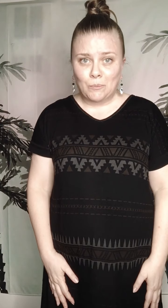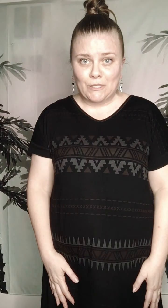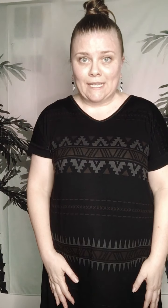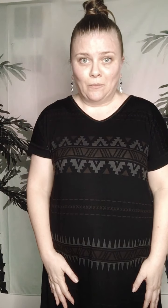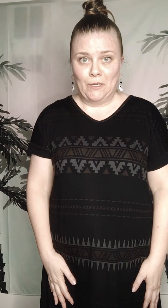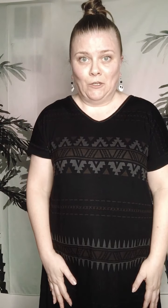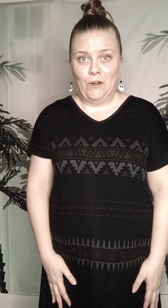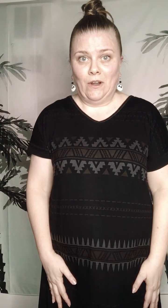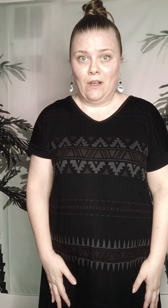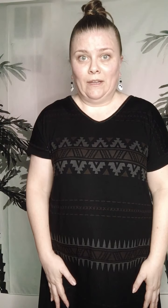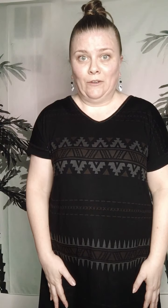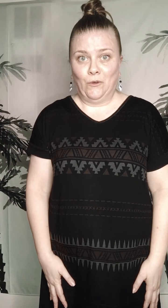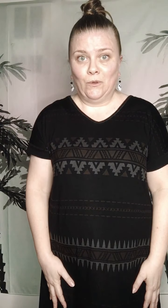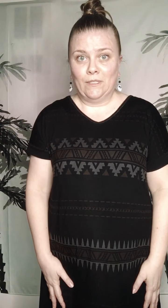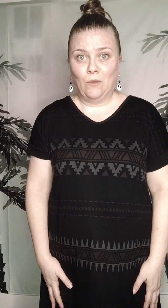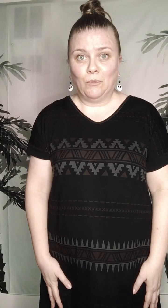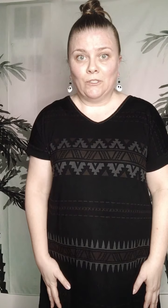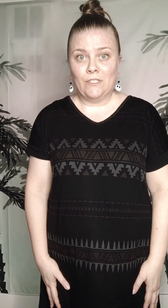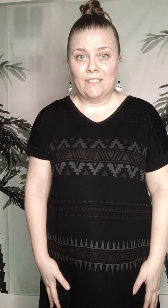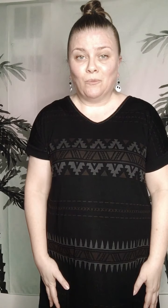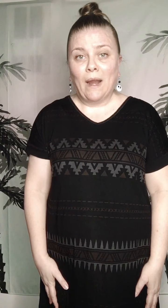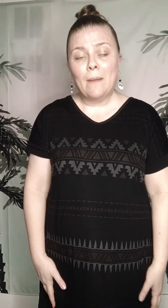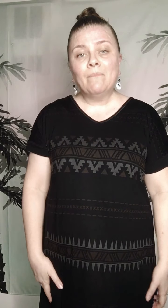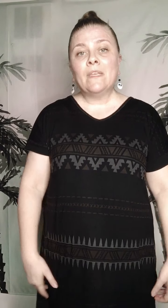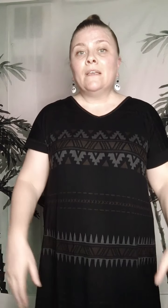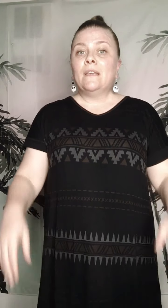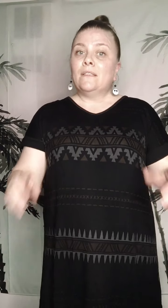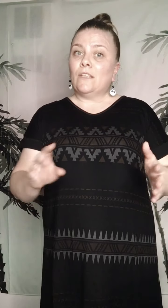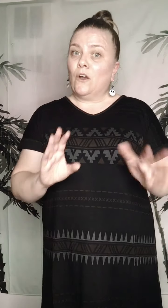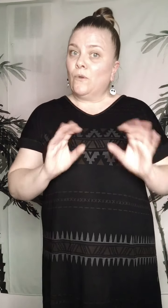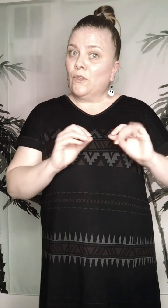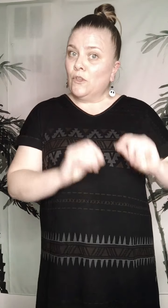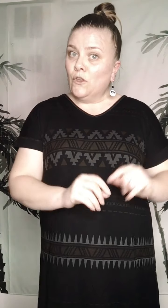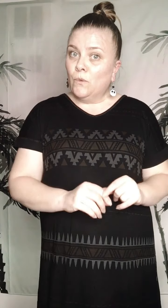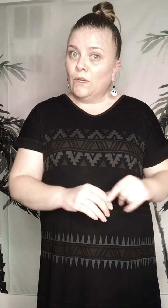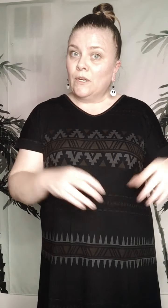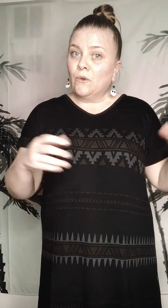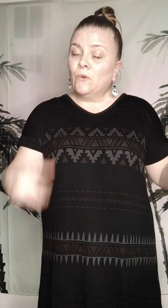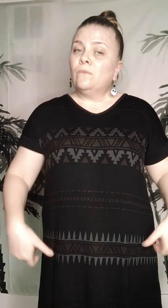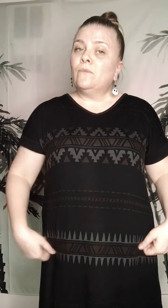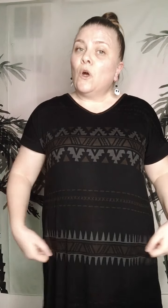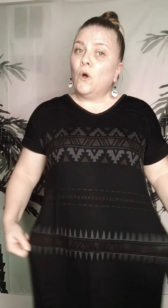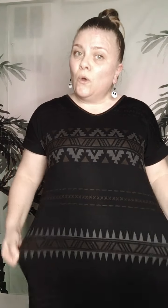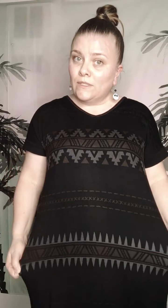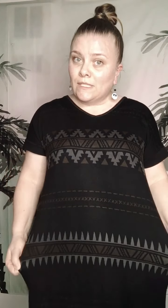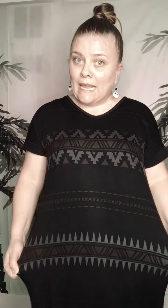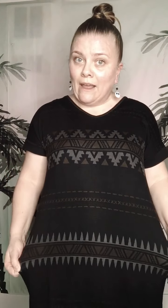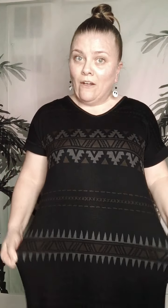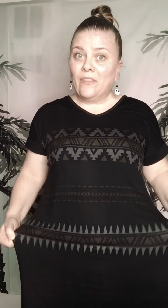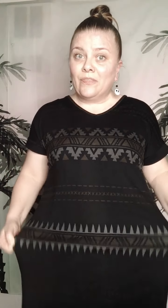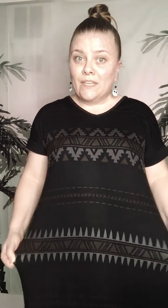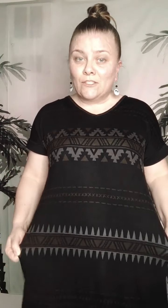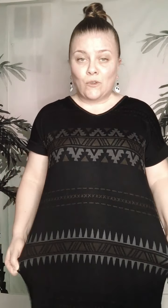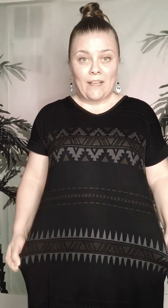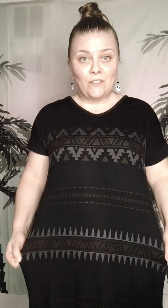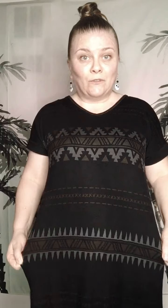% return on your wholesale purchases, right? So you would wholesale this dress for